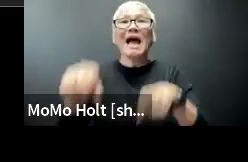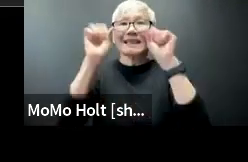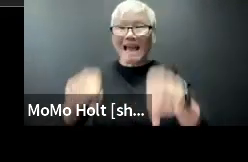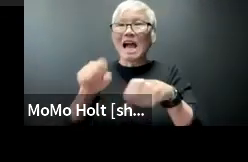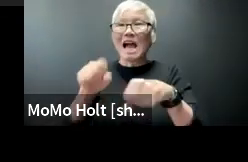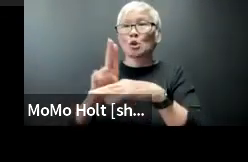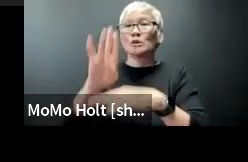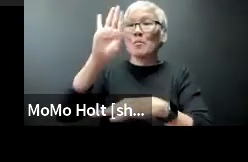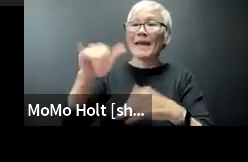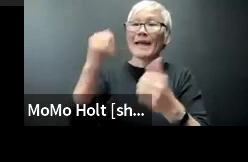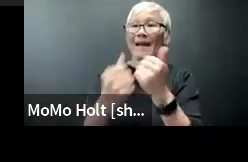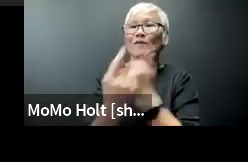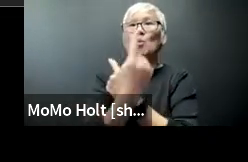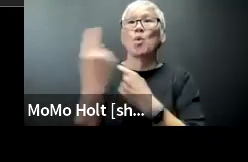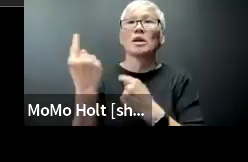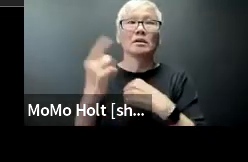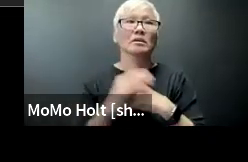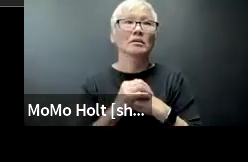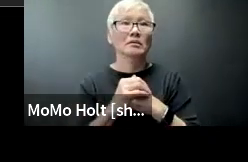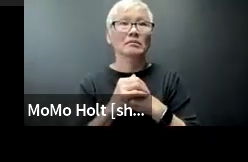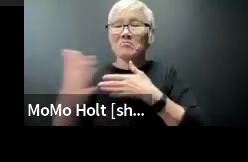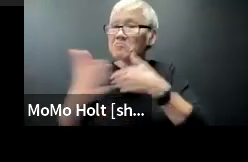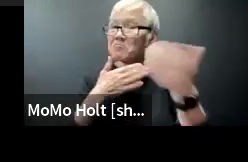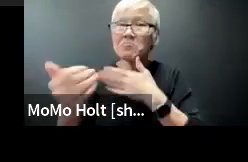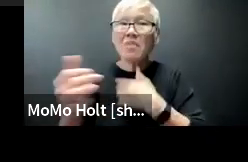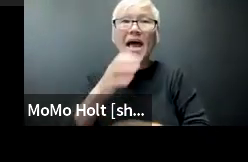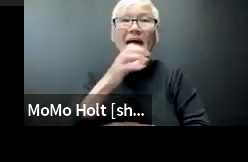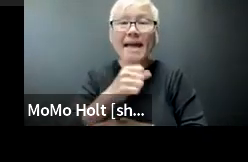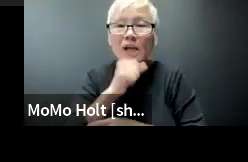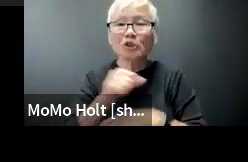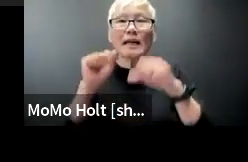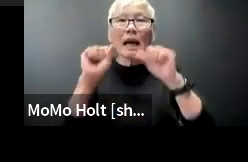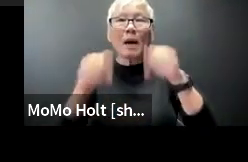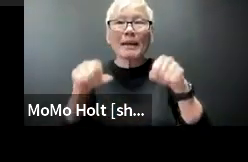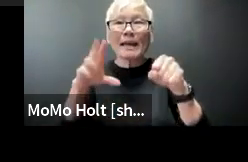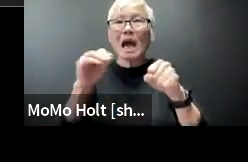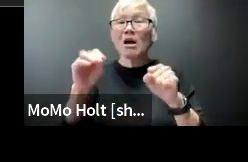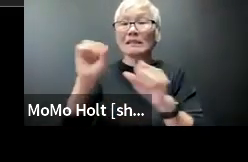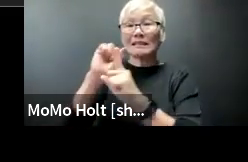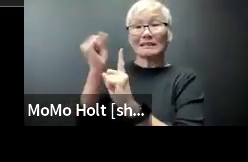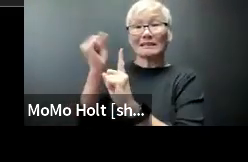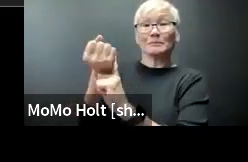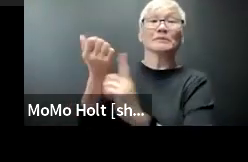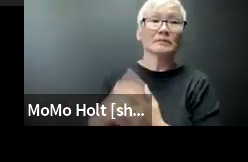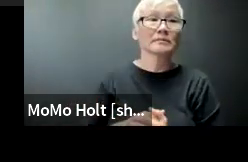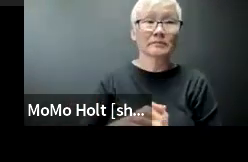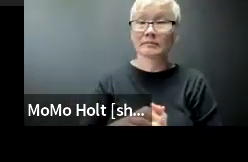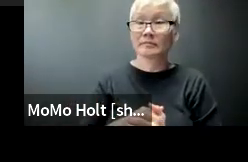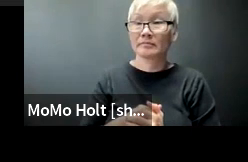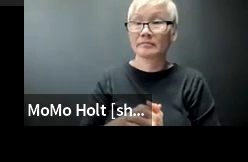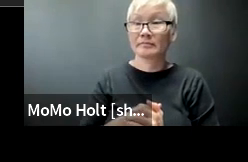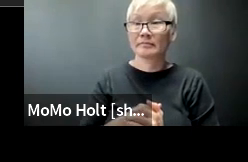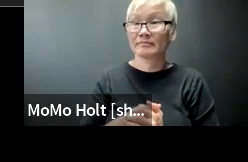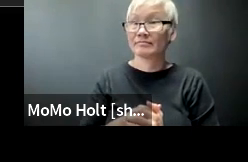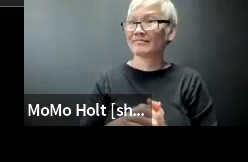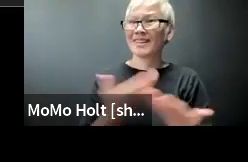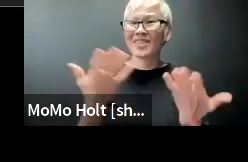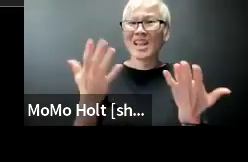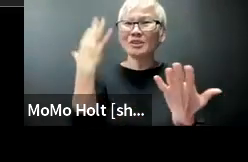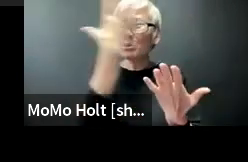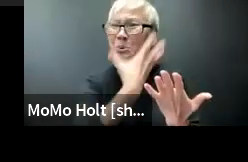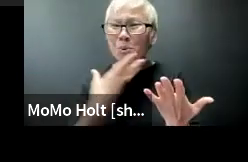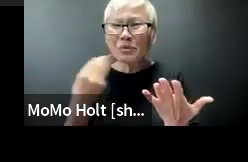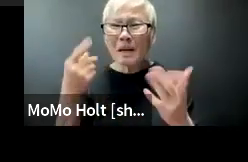possible should and can be usable by everyone regardless of age ability and circumstance